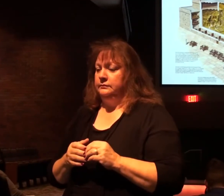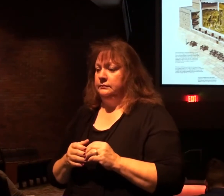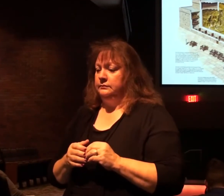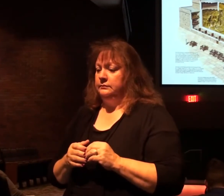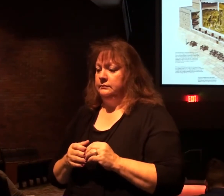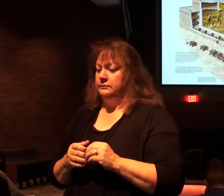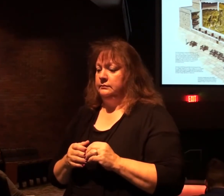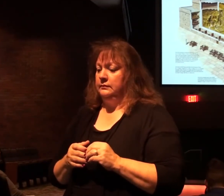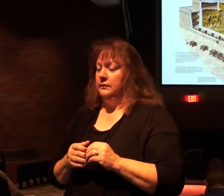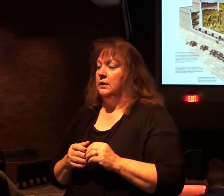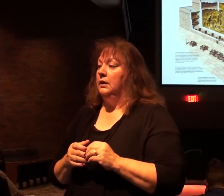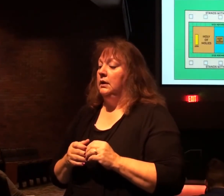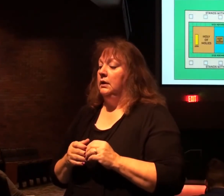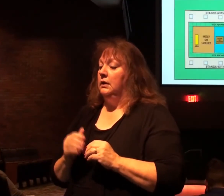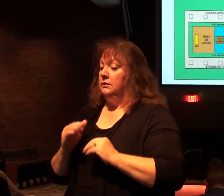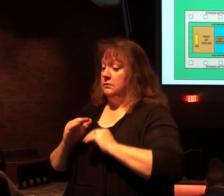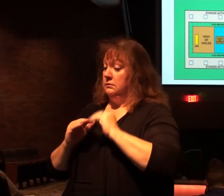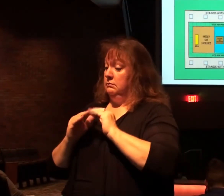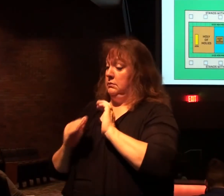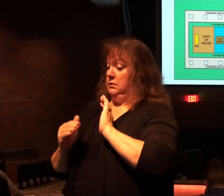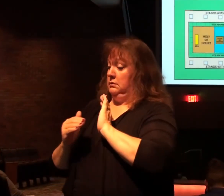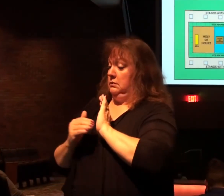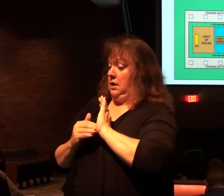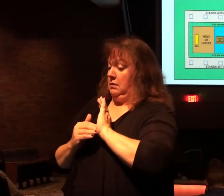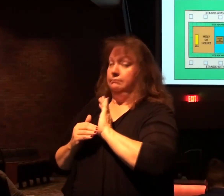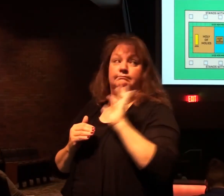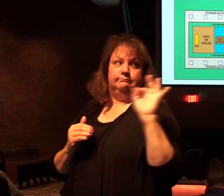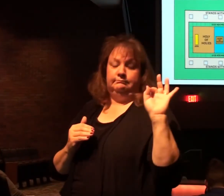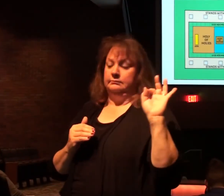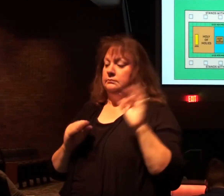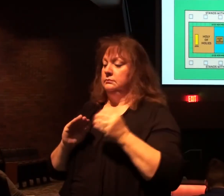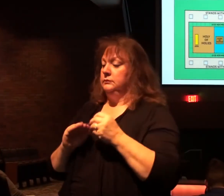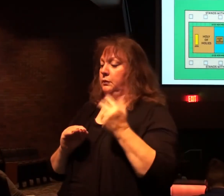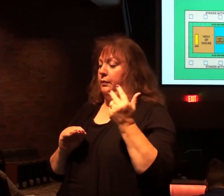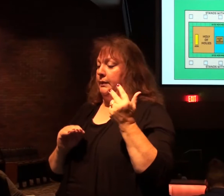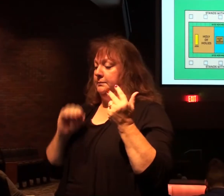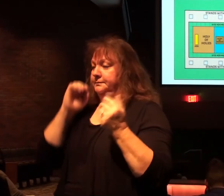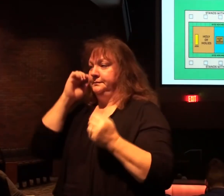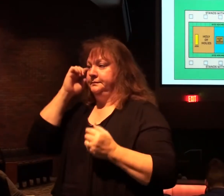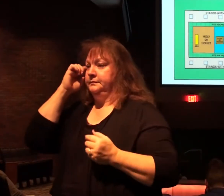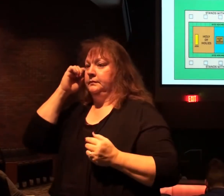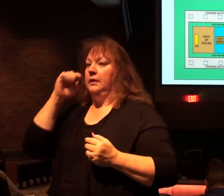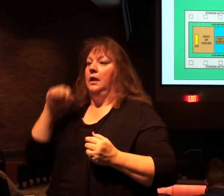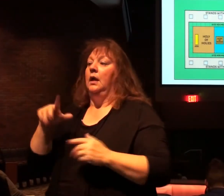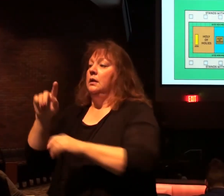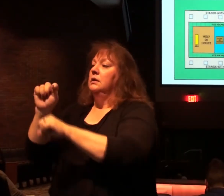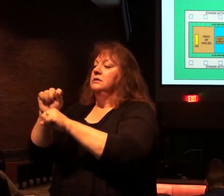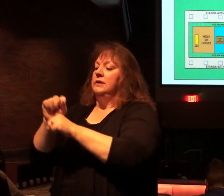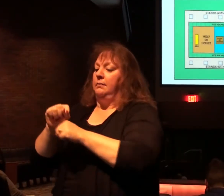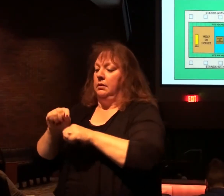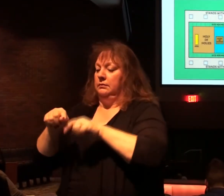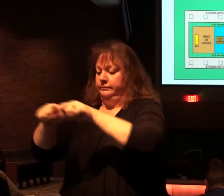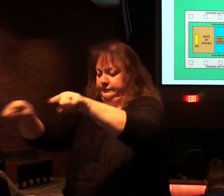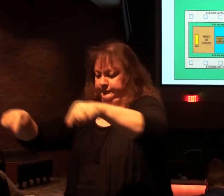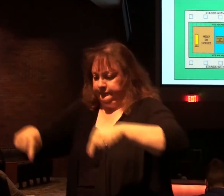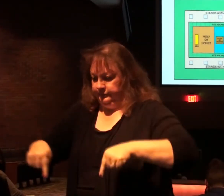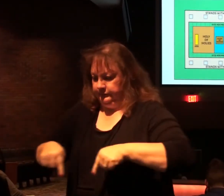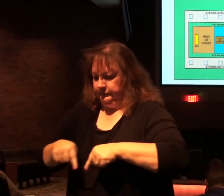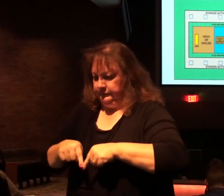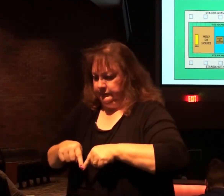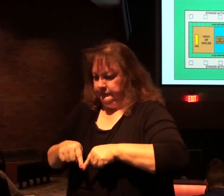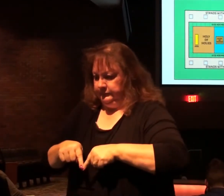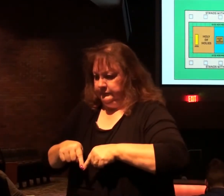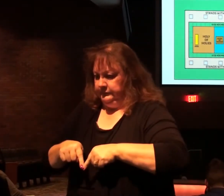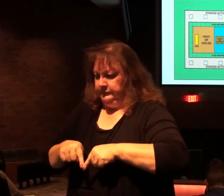It gets rebuilt. That's it. Number three. This is the temple area. So you can see there's an